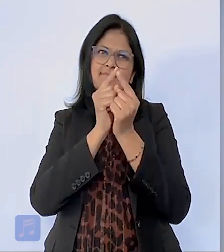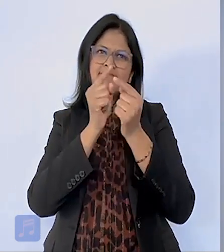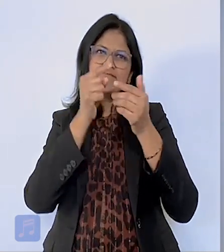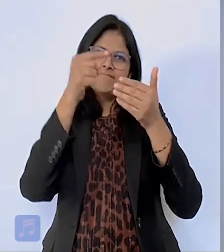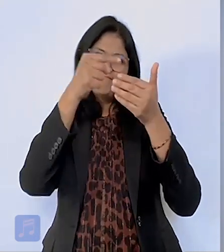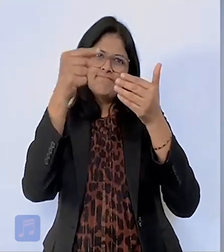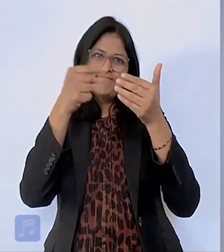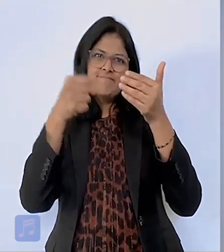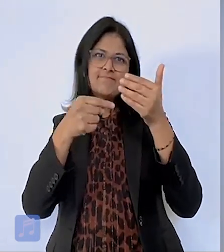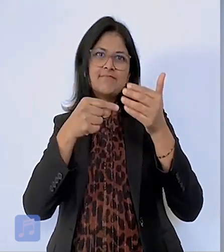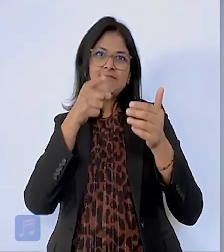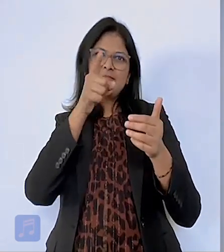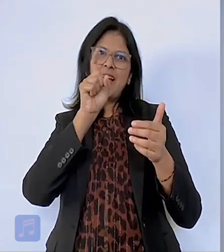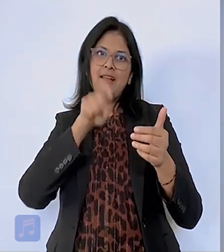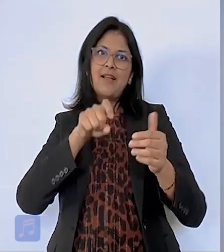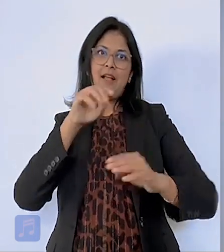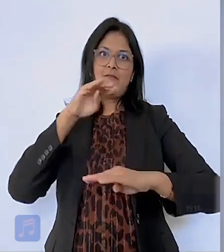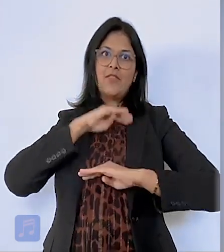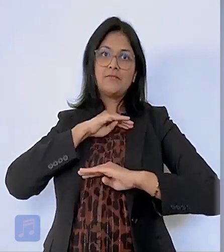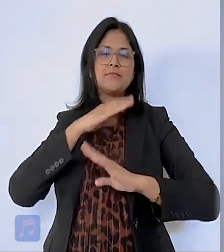You must meet other criteria too.